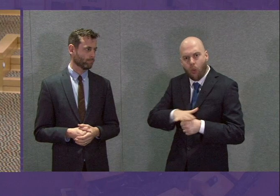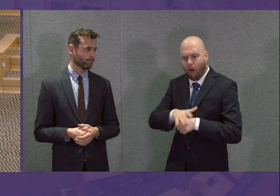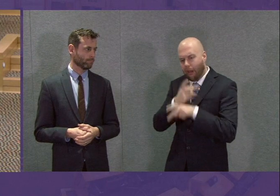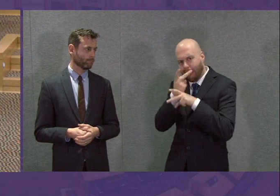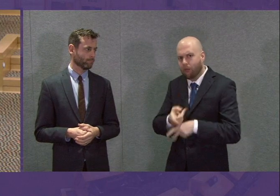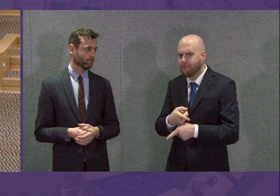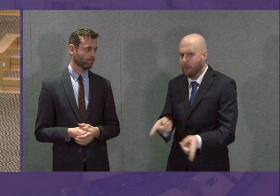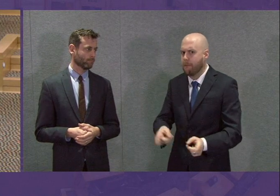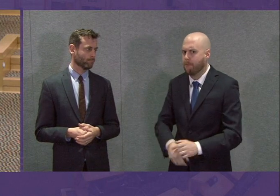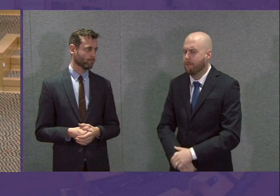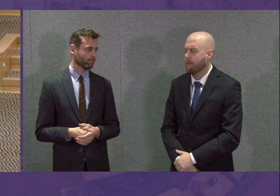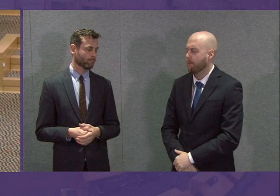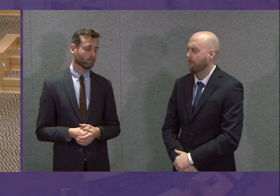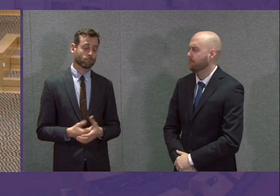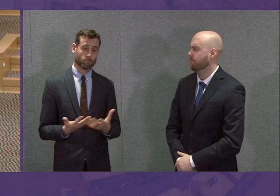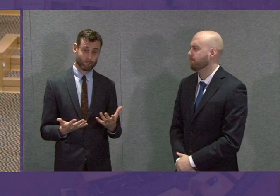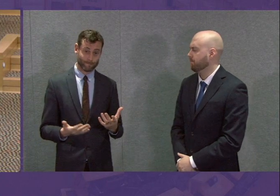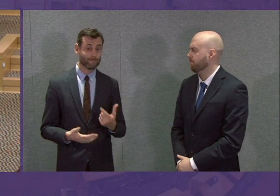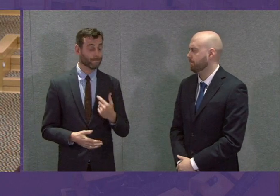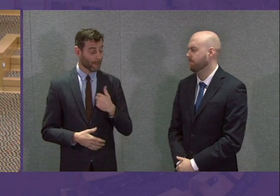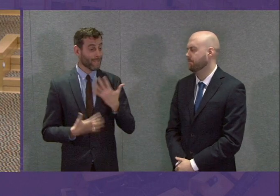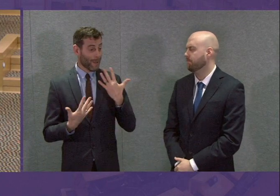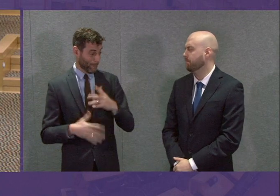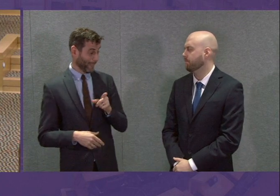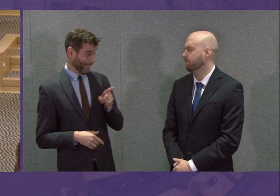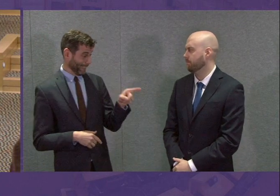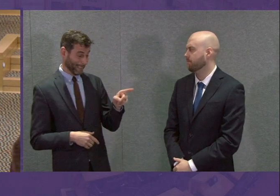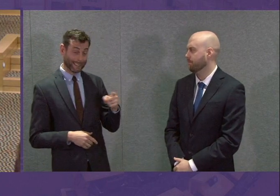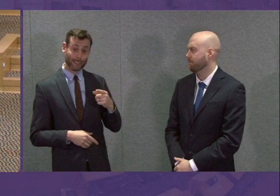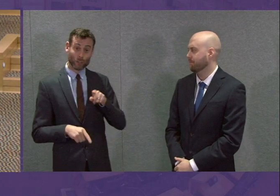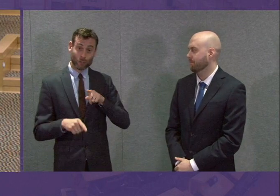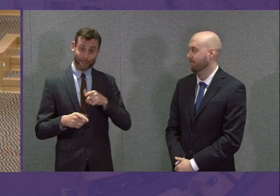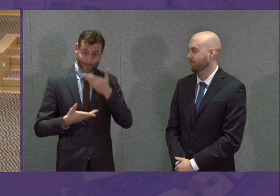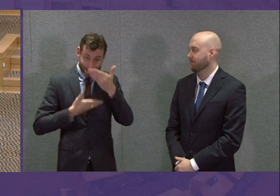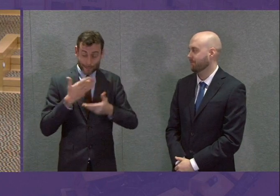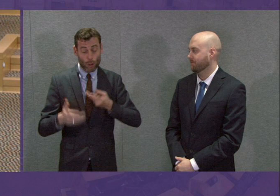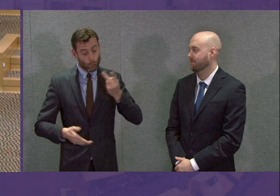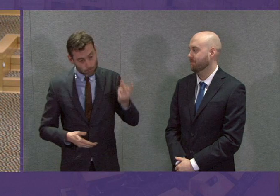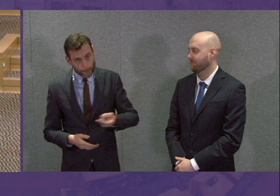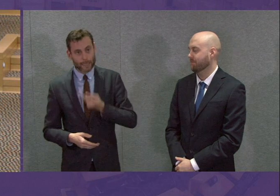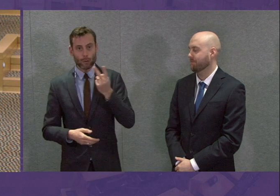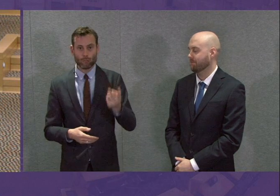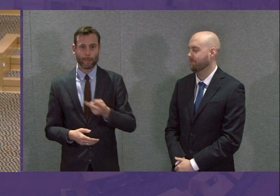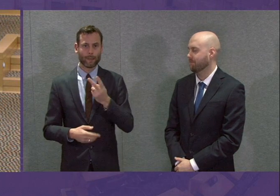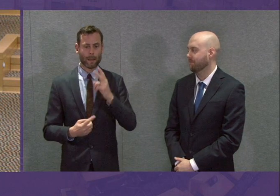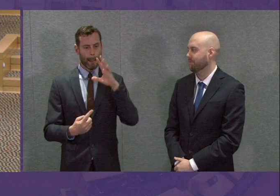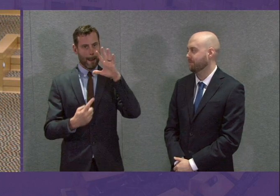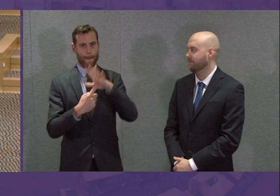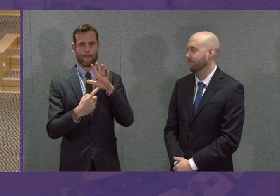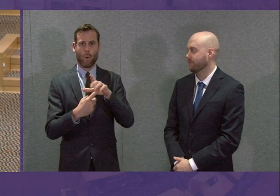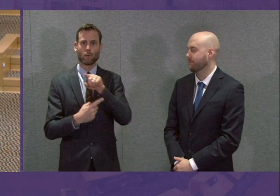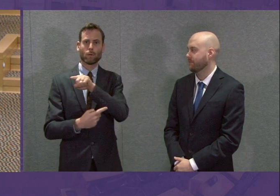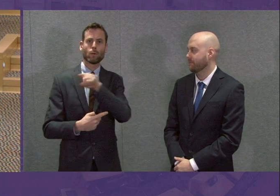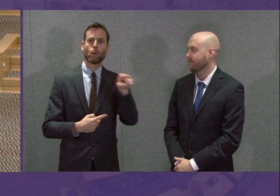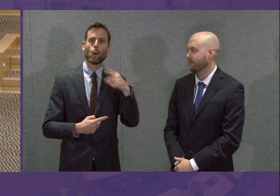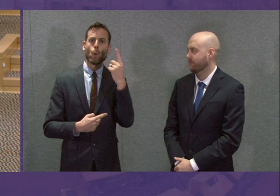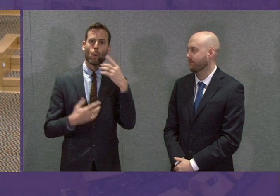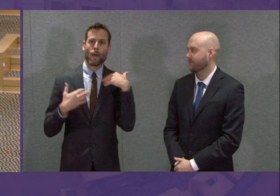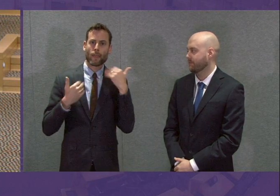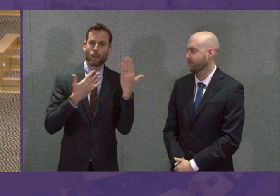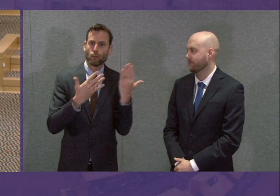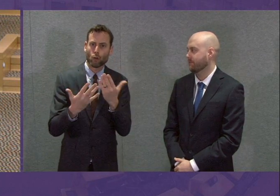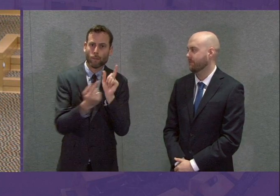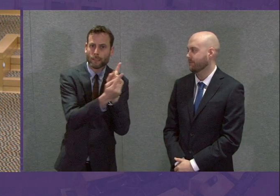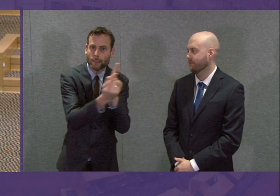Yes, I have been trying to do that repeatedly today. Frontline healthcare workers are the priority in making sure that tests are available. We